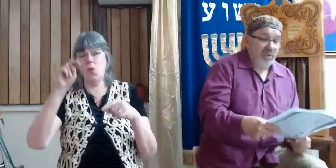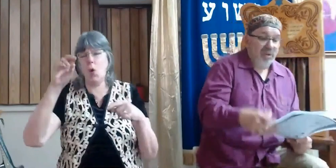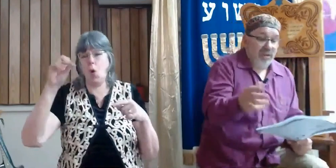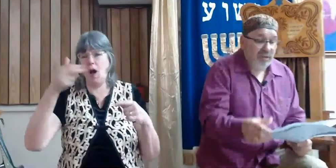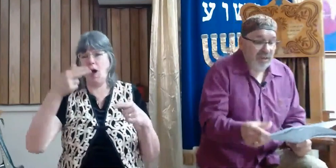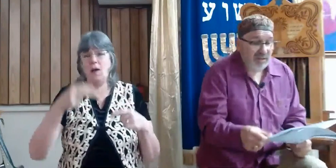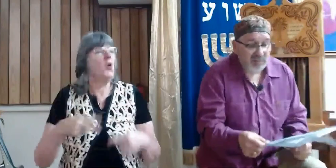We saw the Nephilim